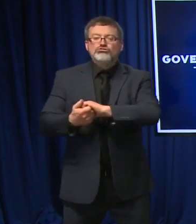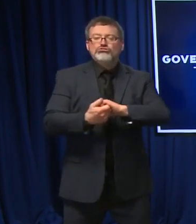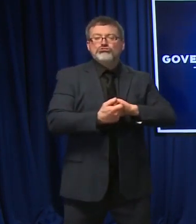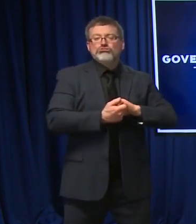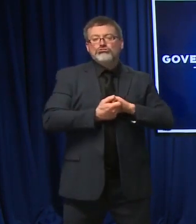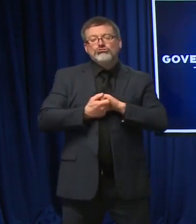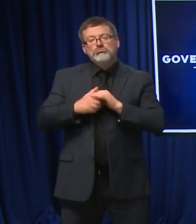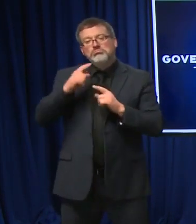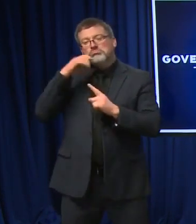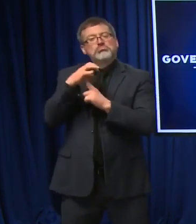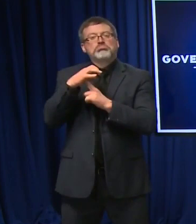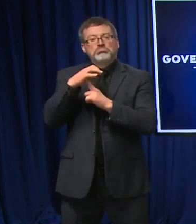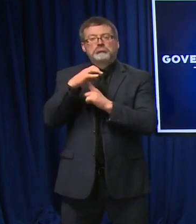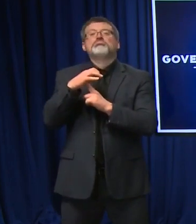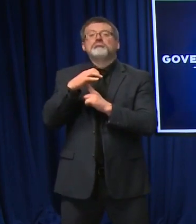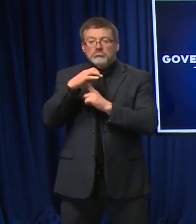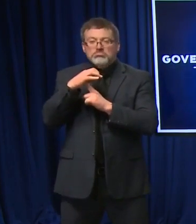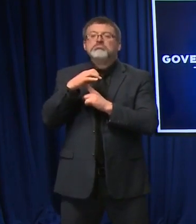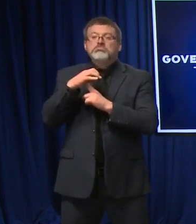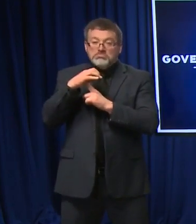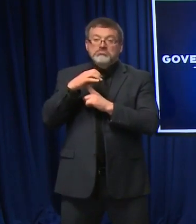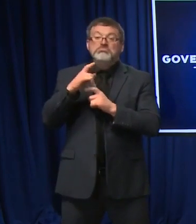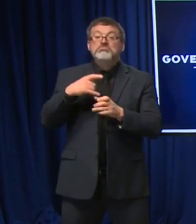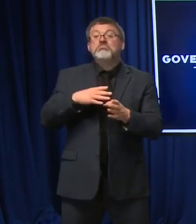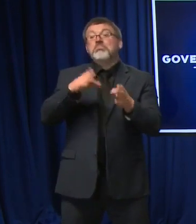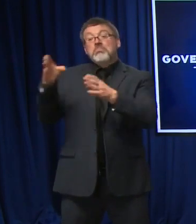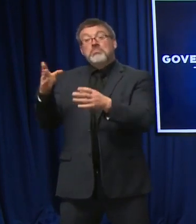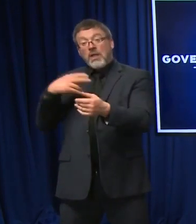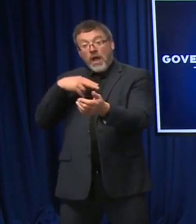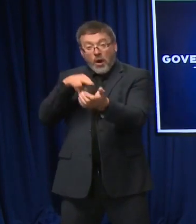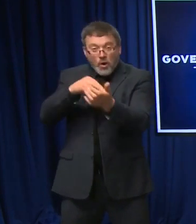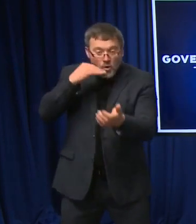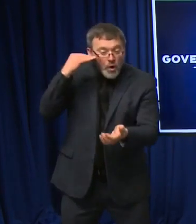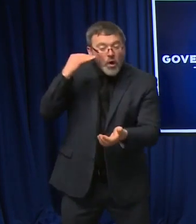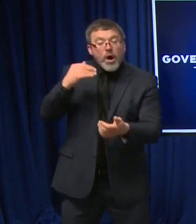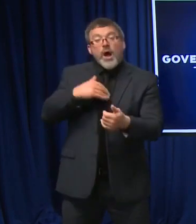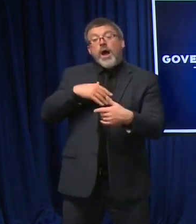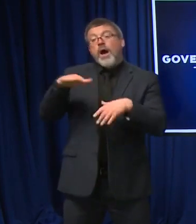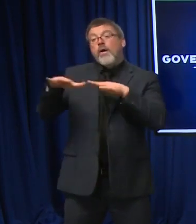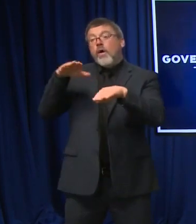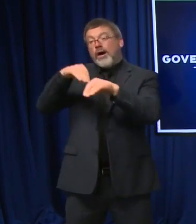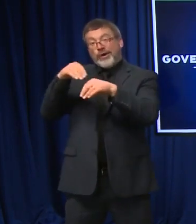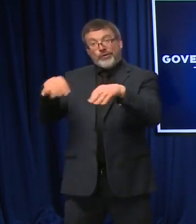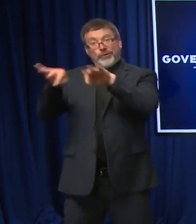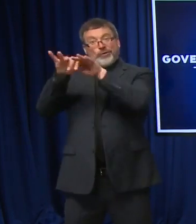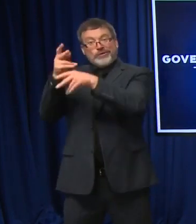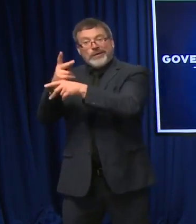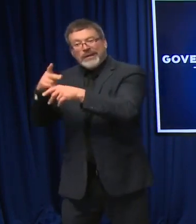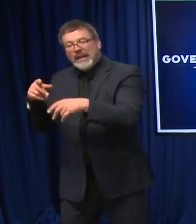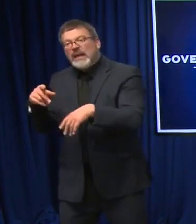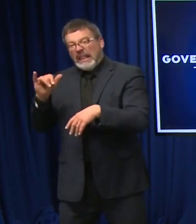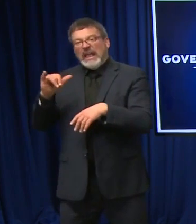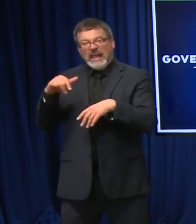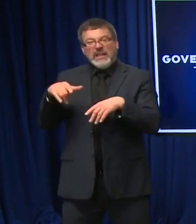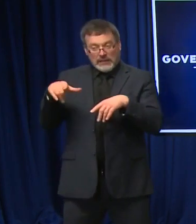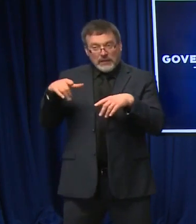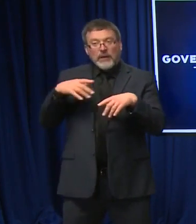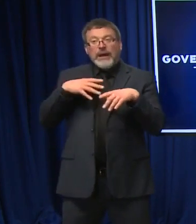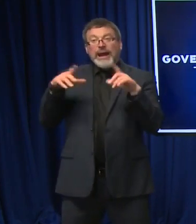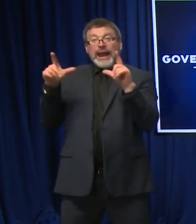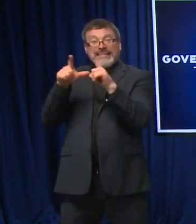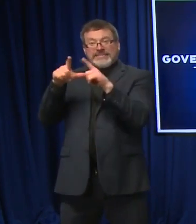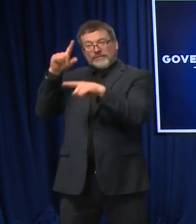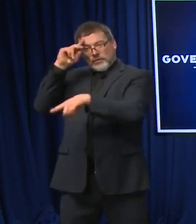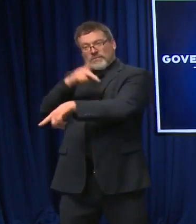touched upon this, ambulatory or rehab centers that right now aren't licensed for that type of care. We can, again, through the state of emergency, they could do it. We can kind of